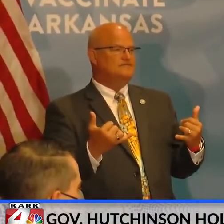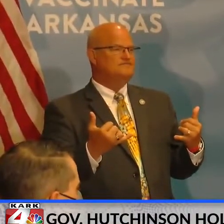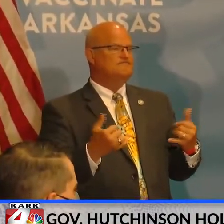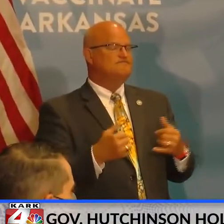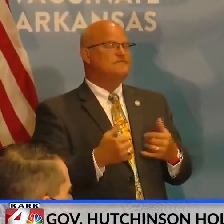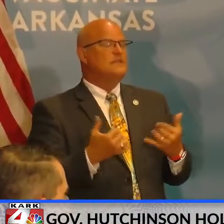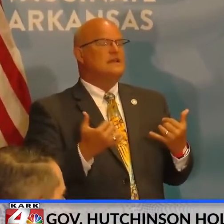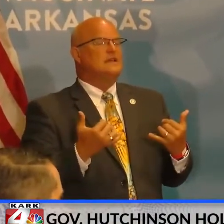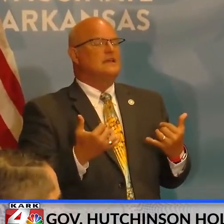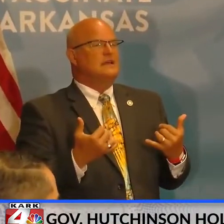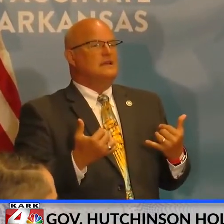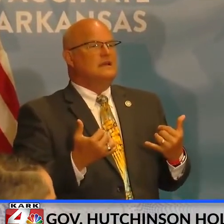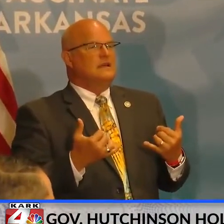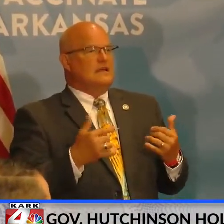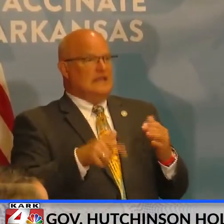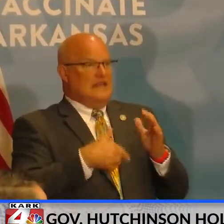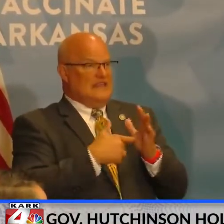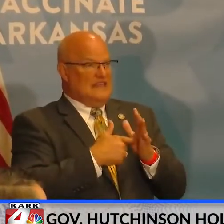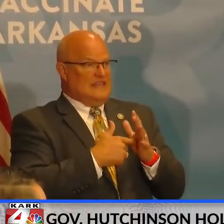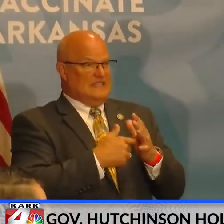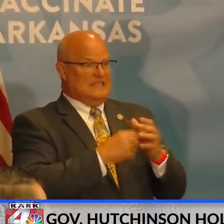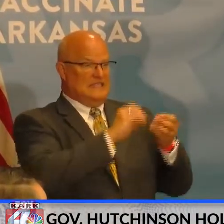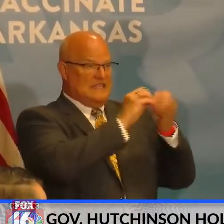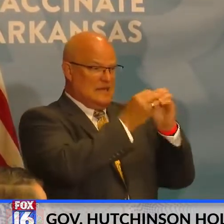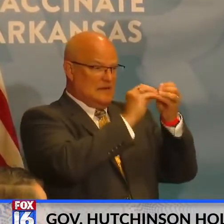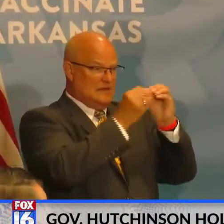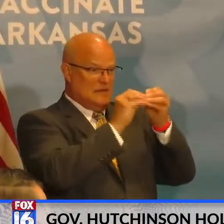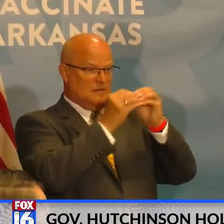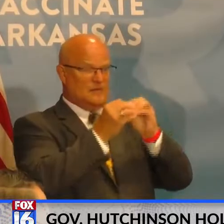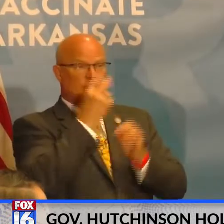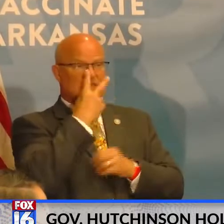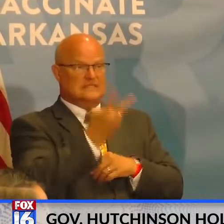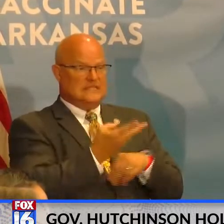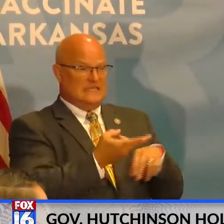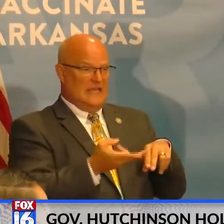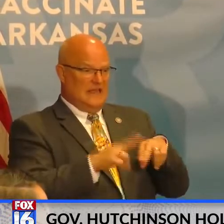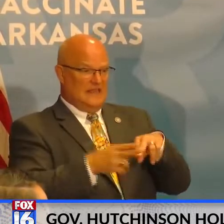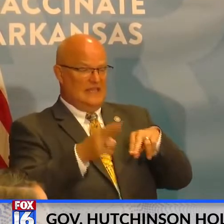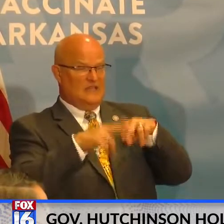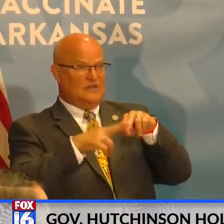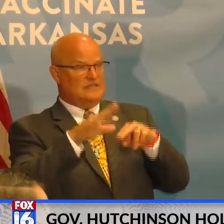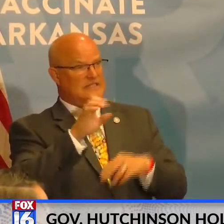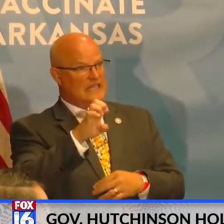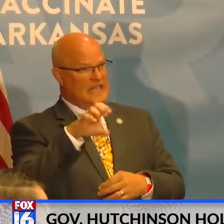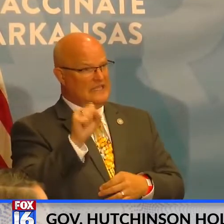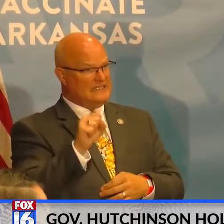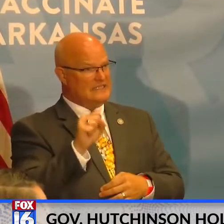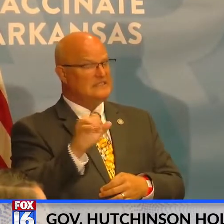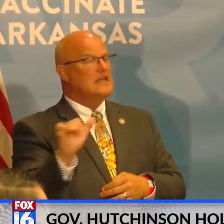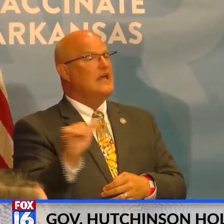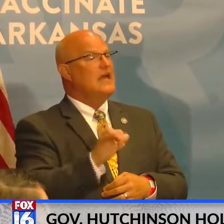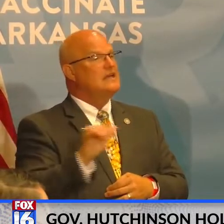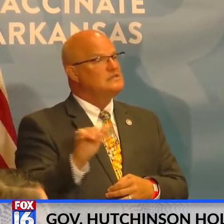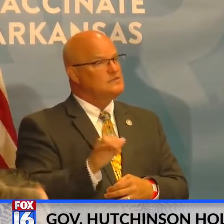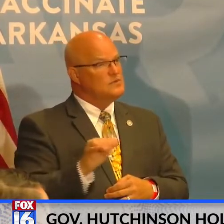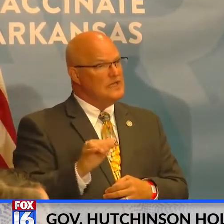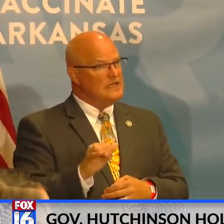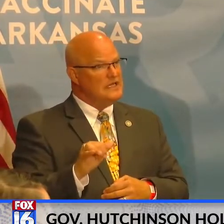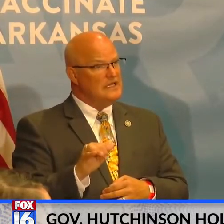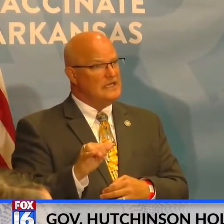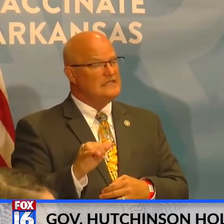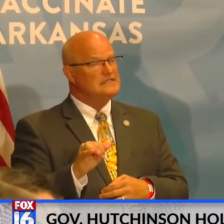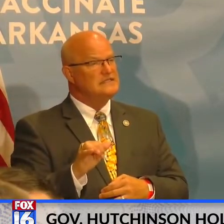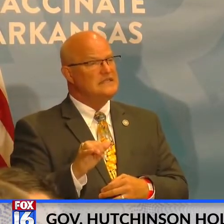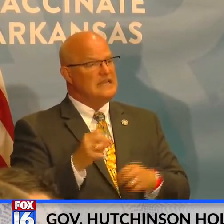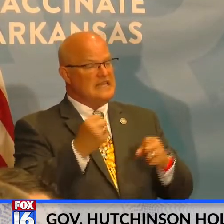And it these statistics that we see both the increase the number of cases as well as the